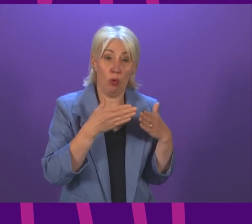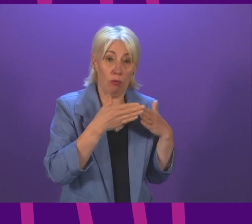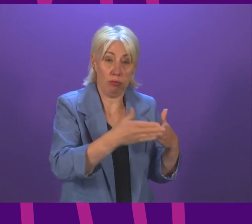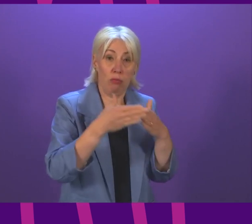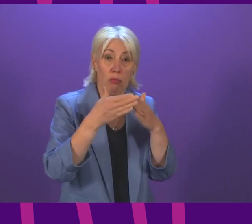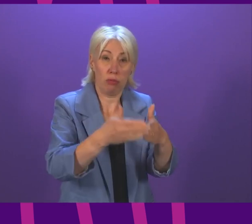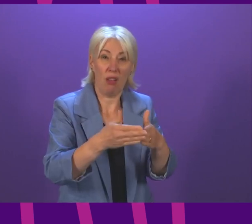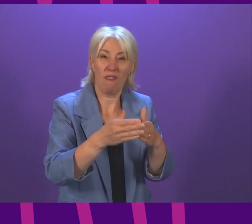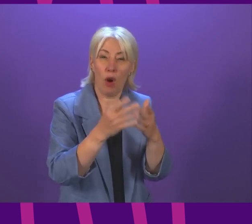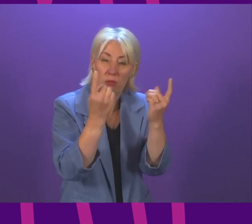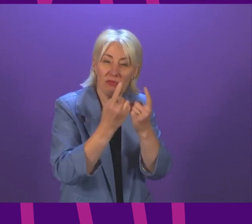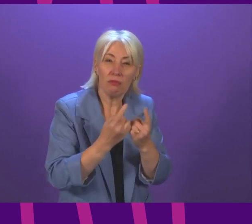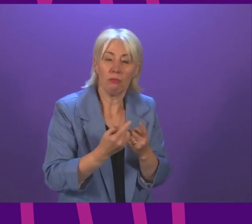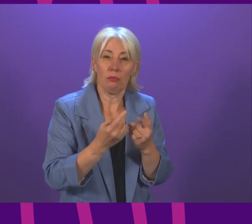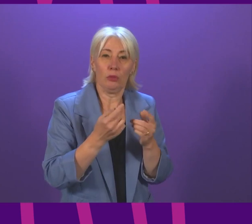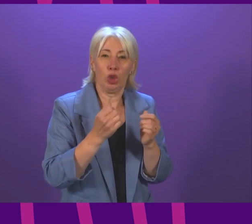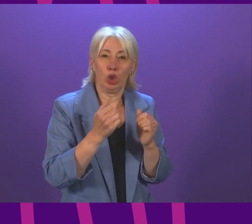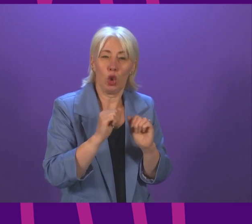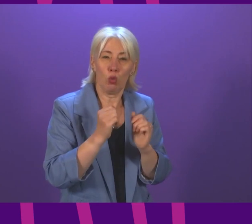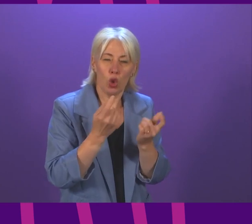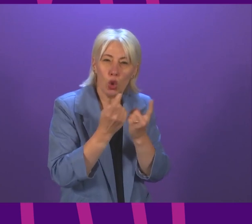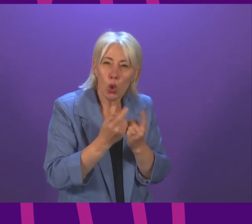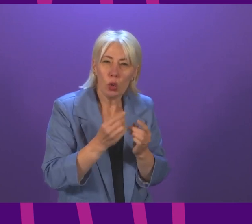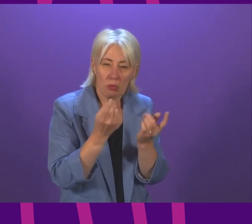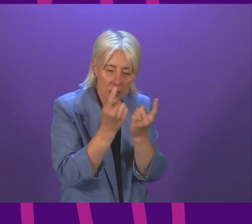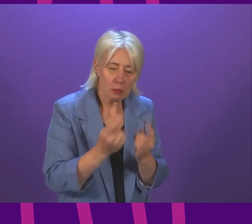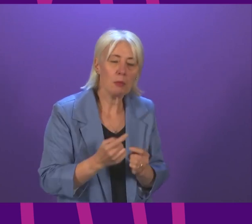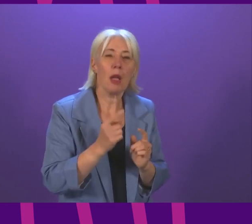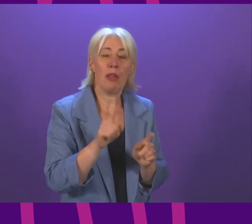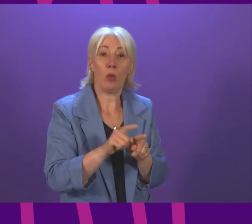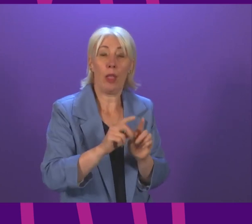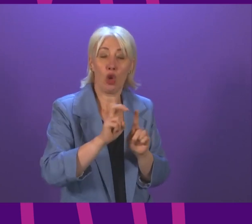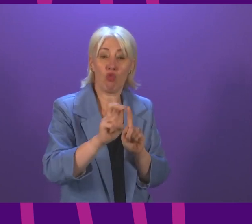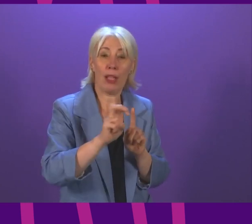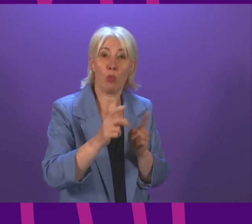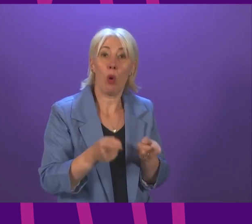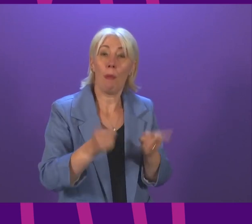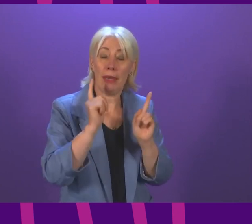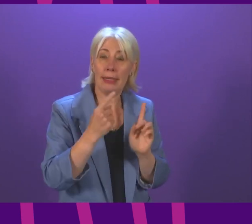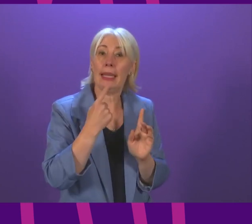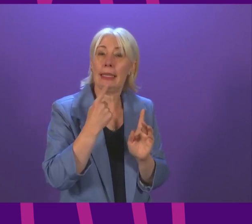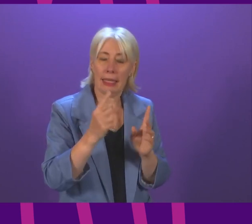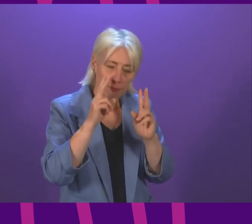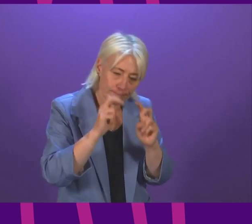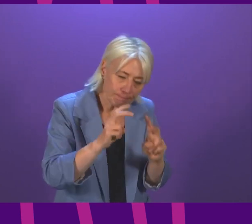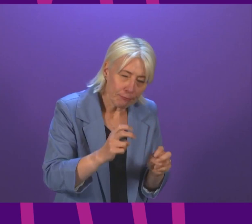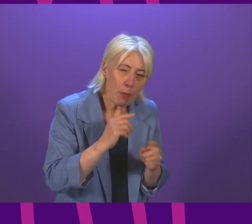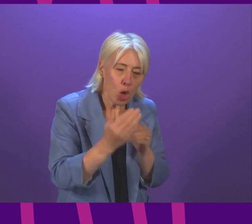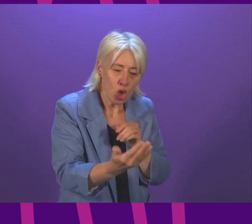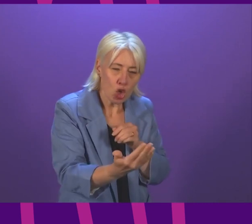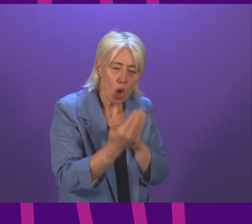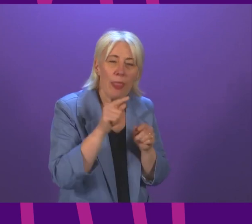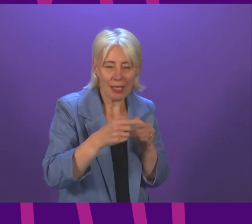help to address the issue in the longer term but the Transport Minister has also given an assurance that work is underway to explore potential shorter term